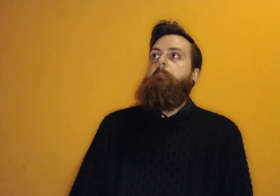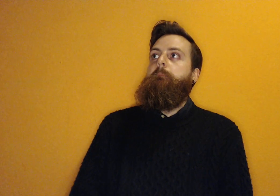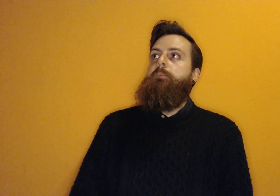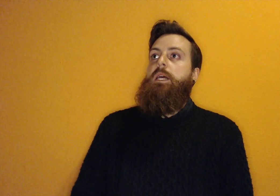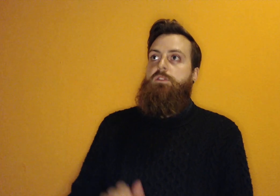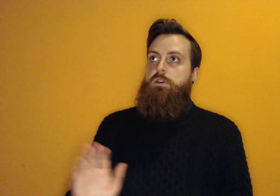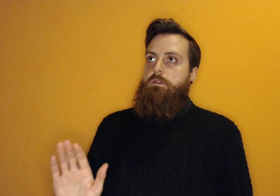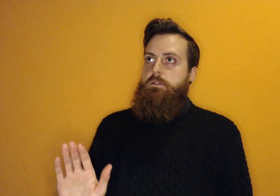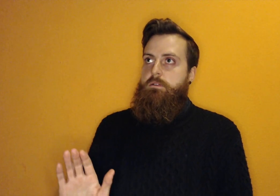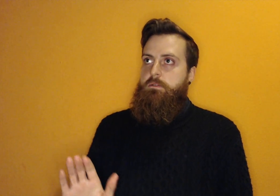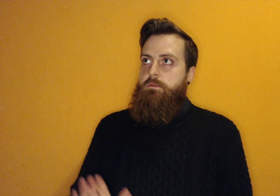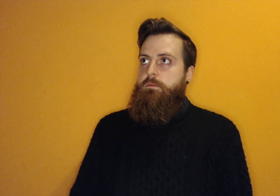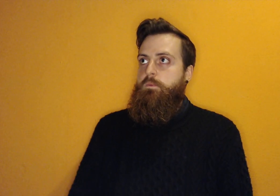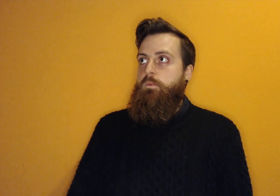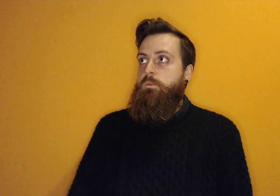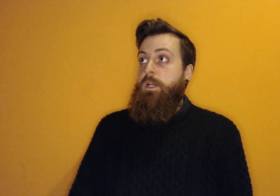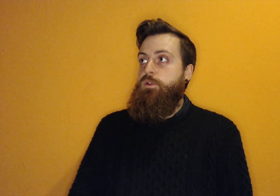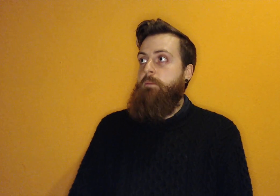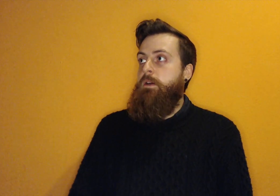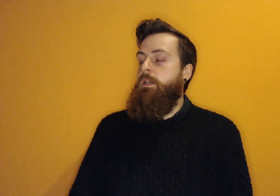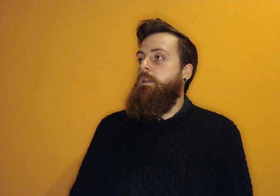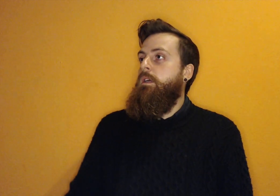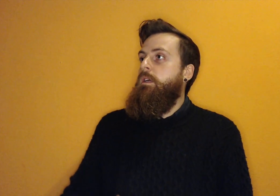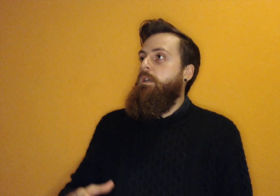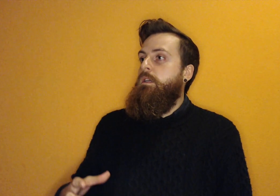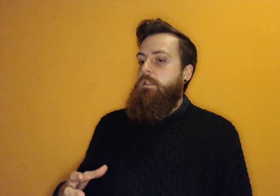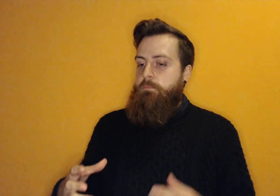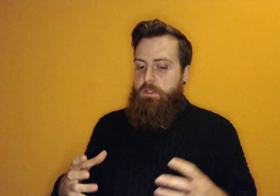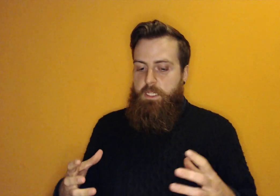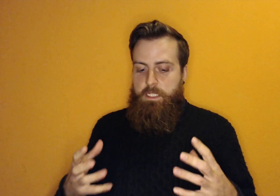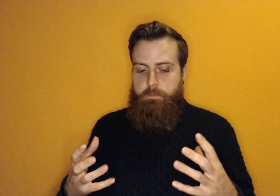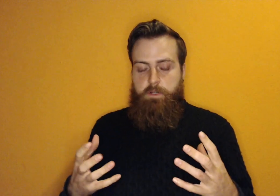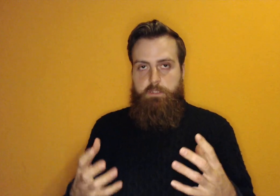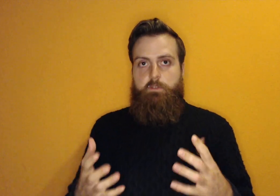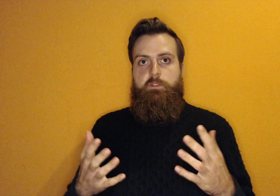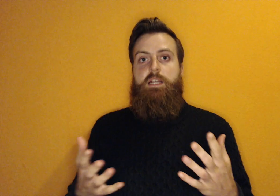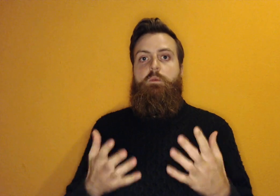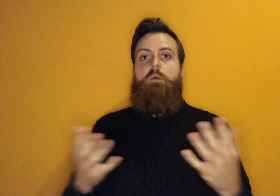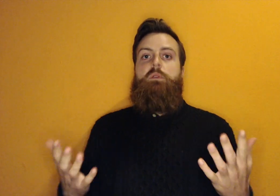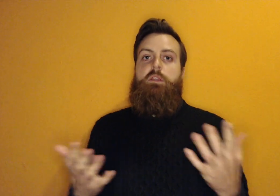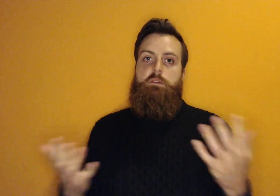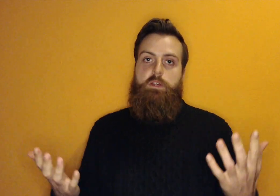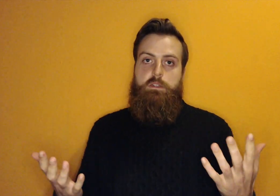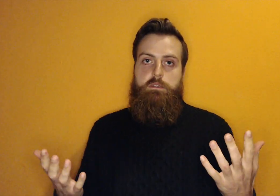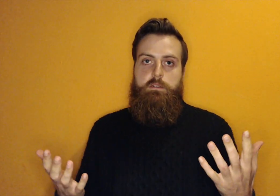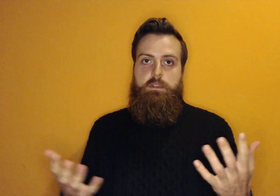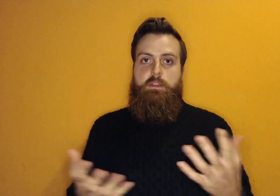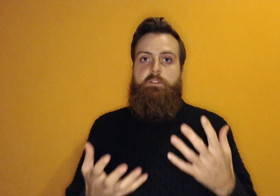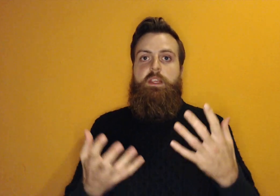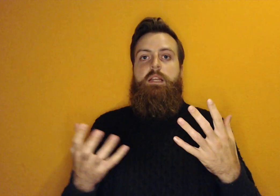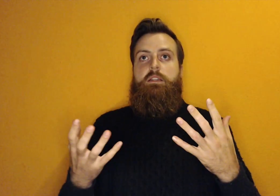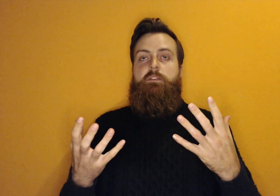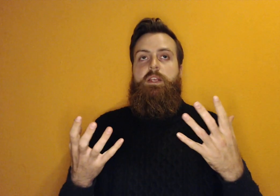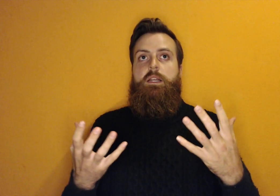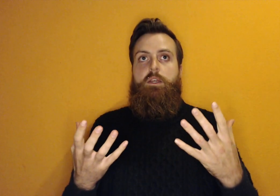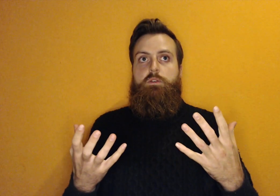That's not what I'm talking about here. But the experience of feeling one with the universe, the feeling of